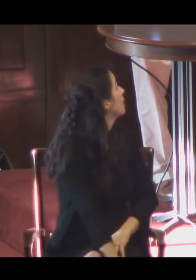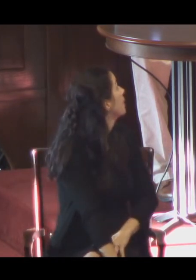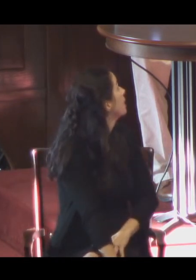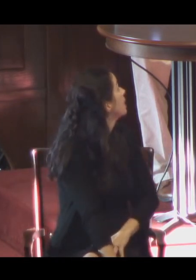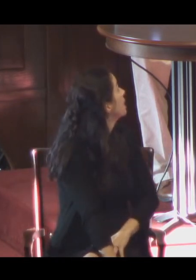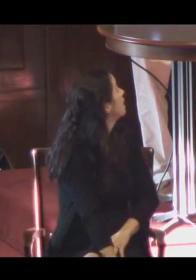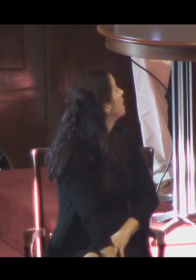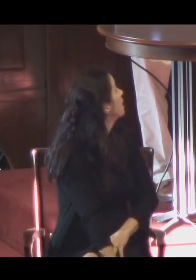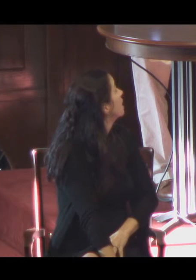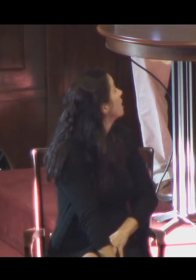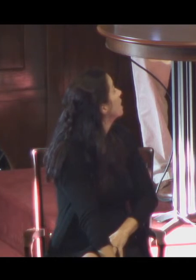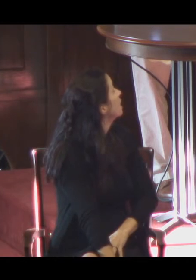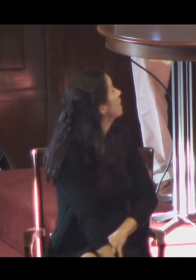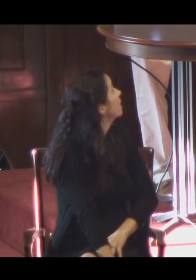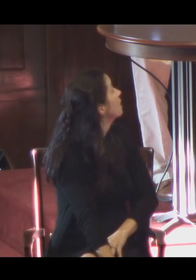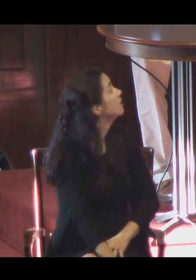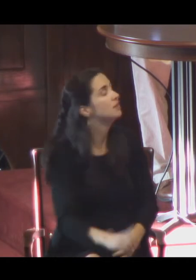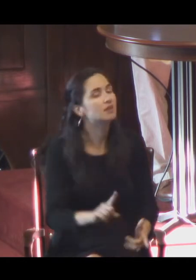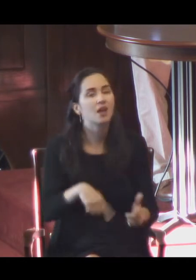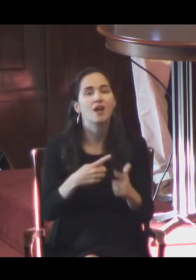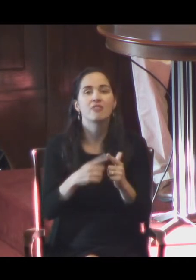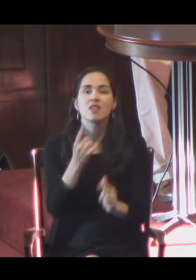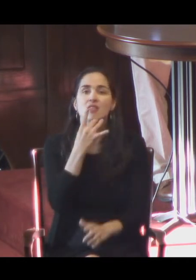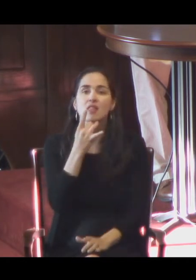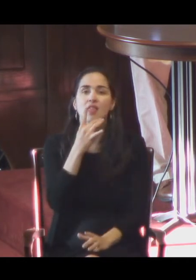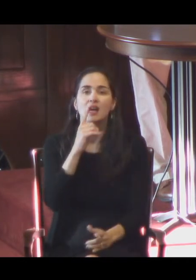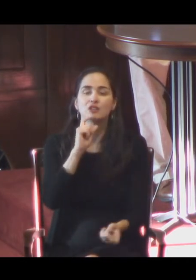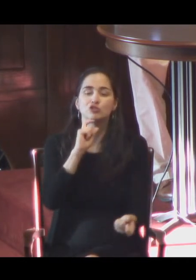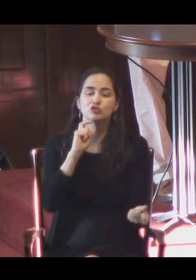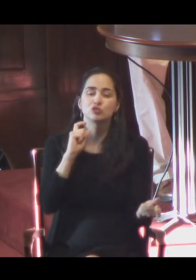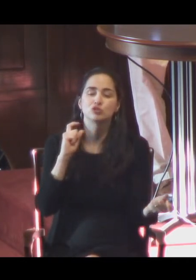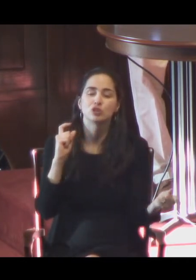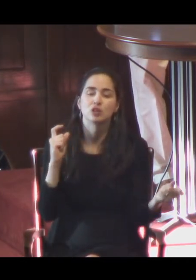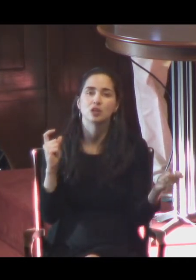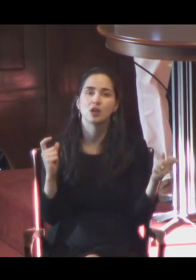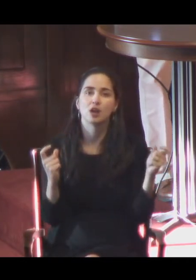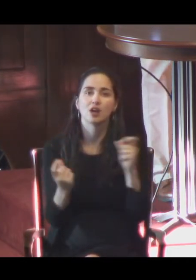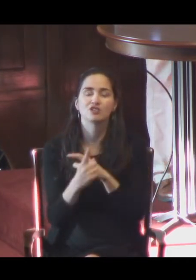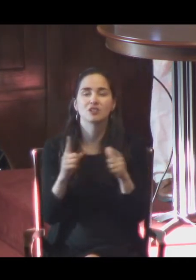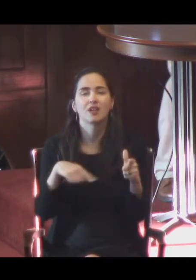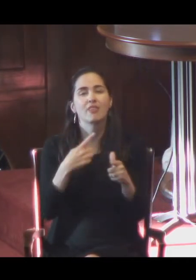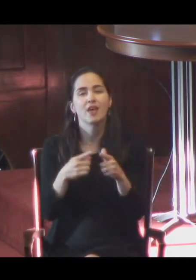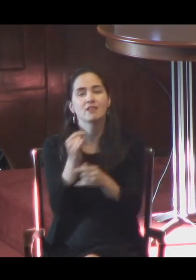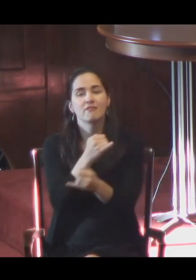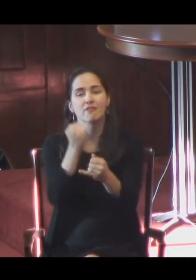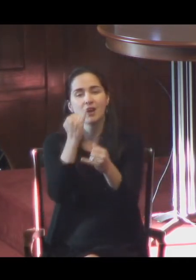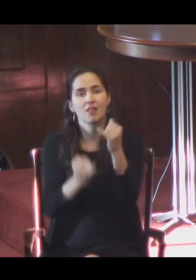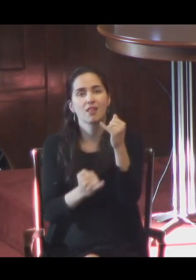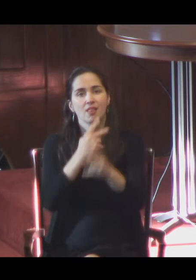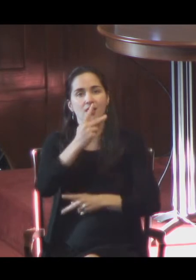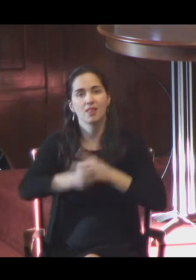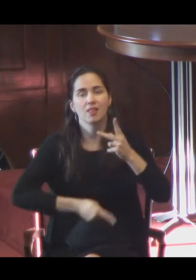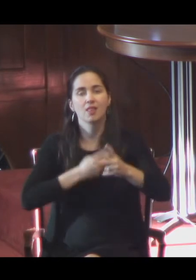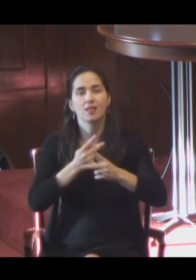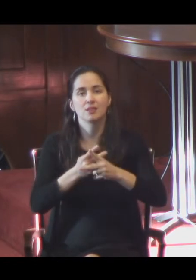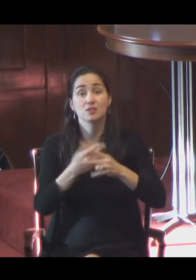And then changing of the light in the final painting. So, what I've tried to do tonight is show you that images,